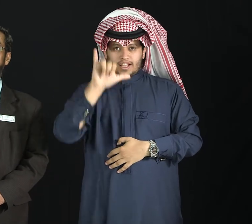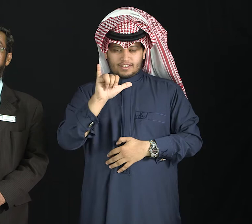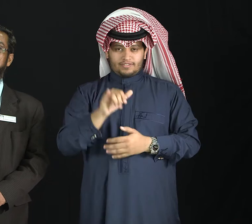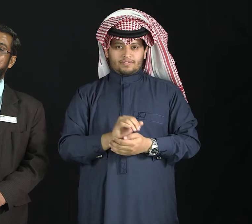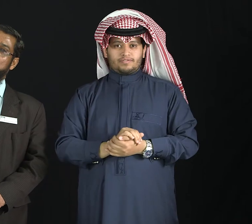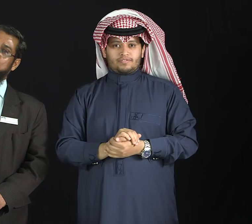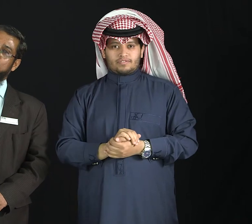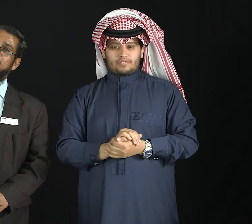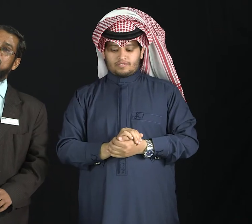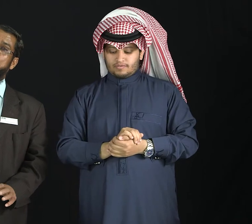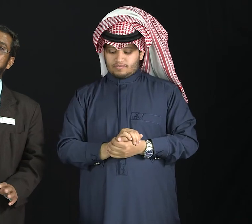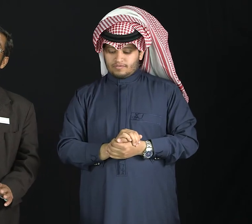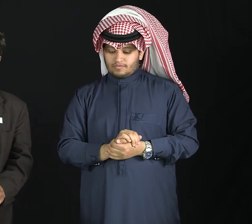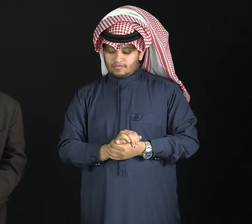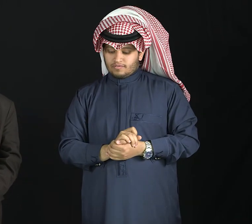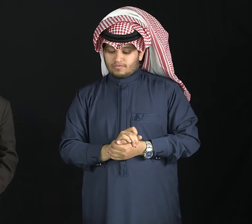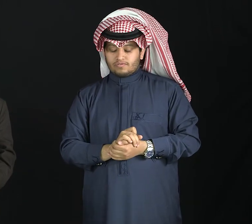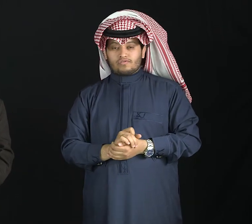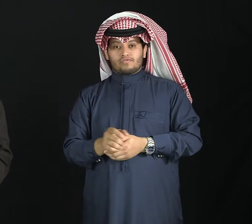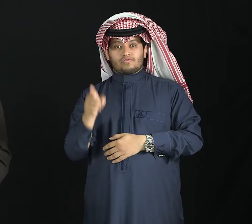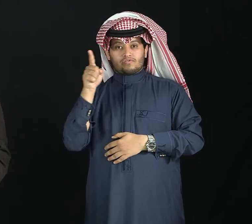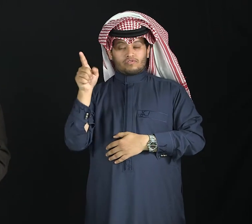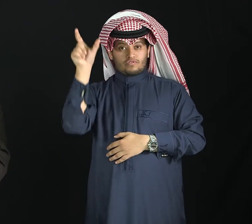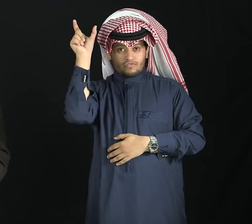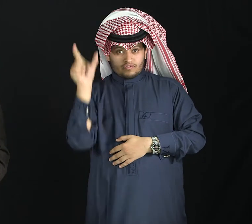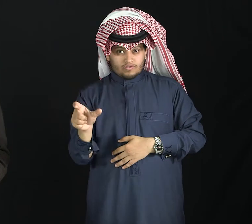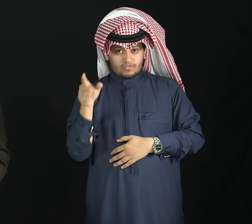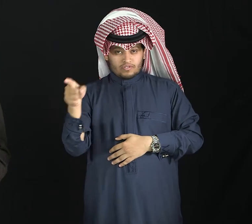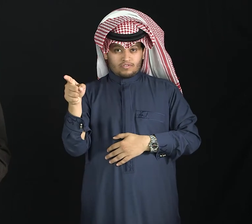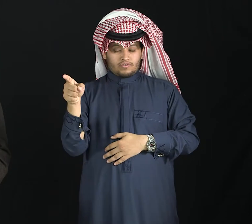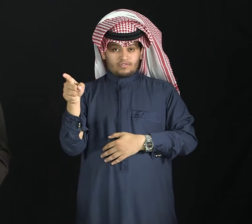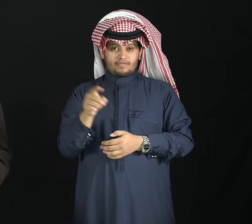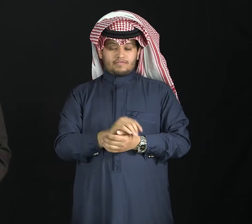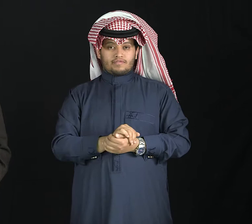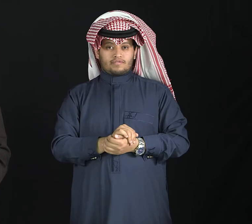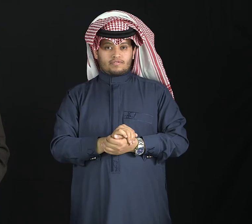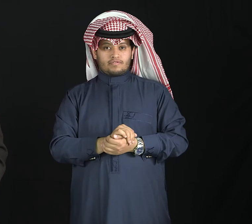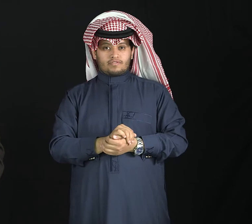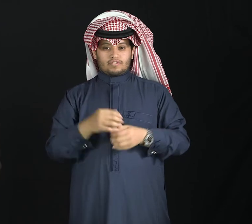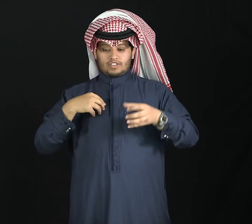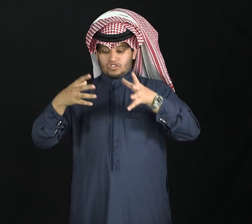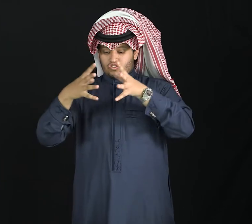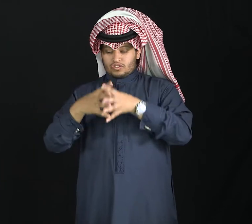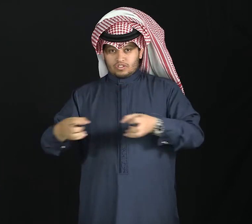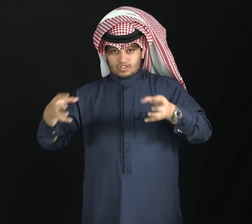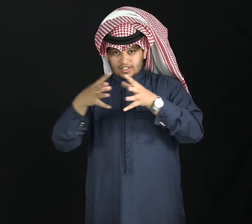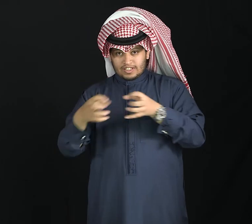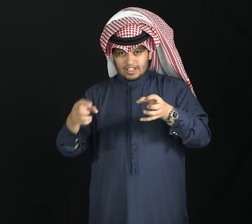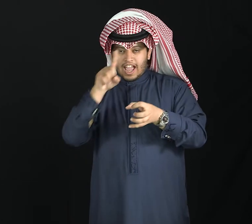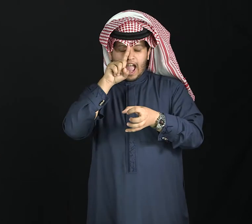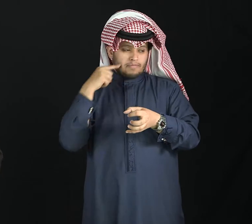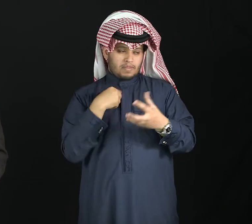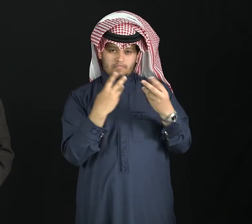I am going to read slowly, sentences by sentence, and Alfifi will